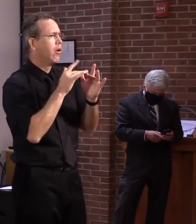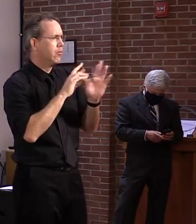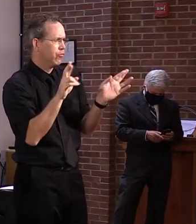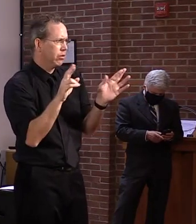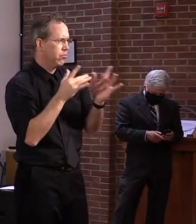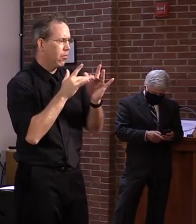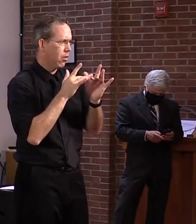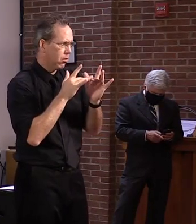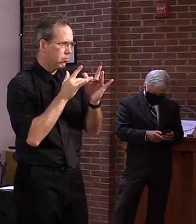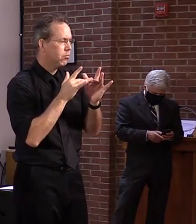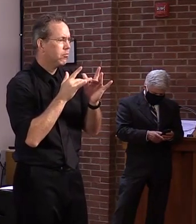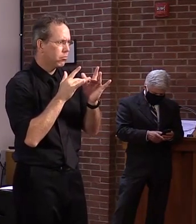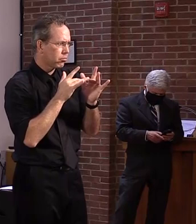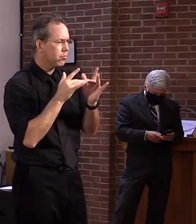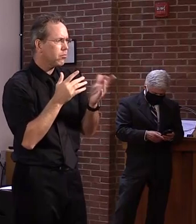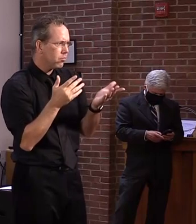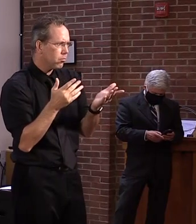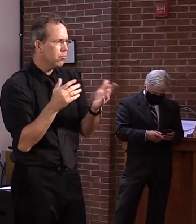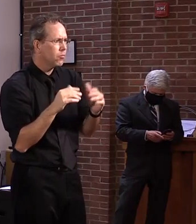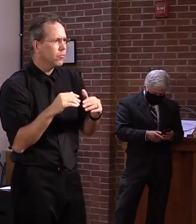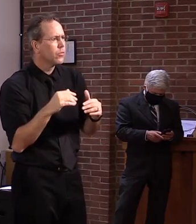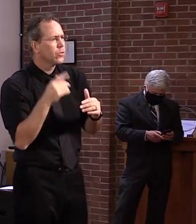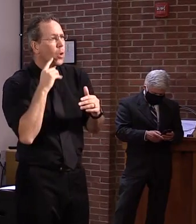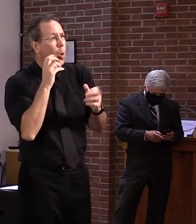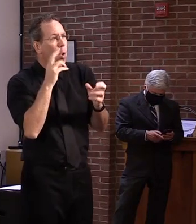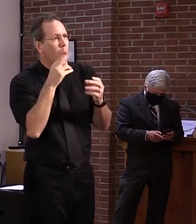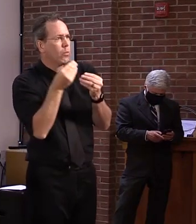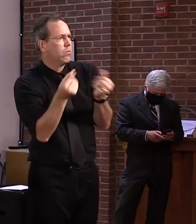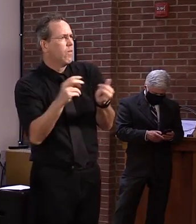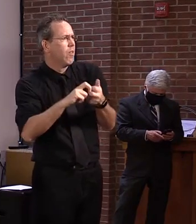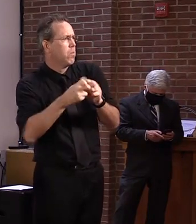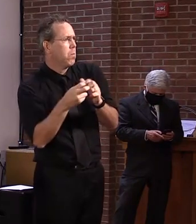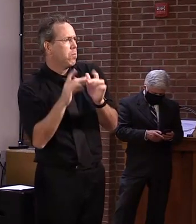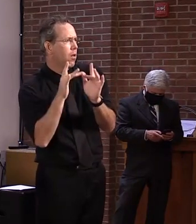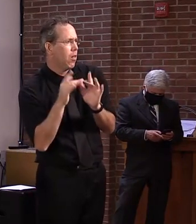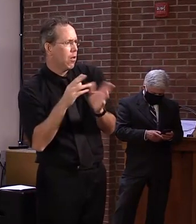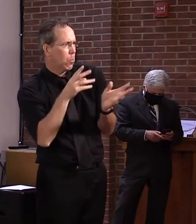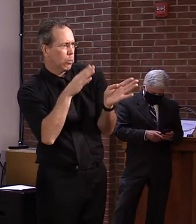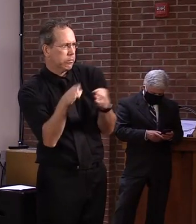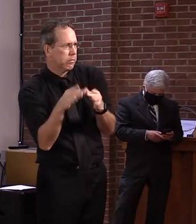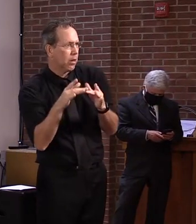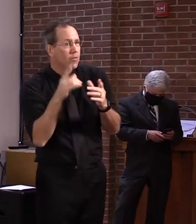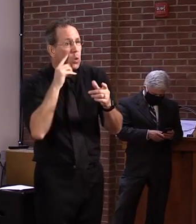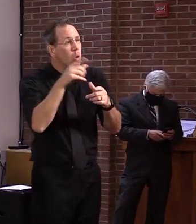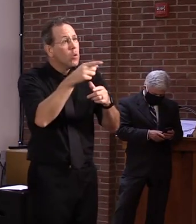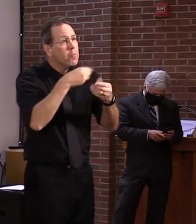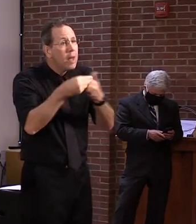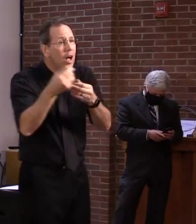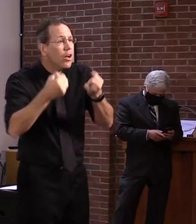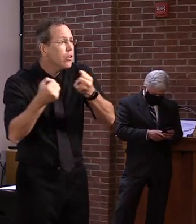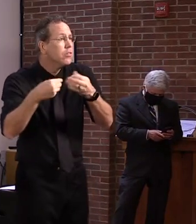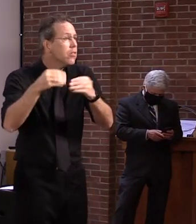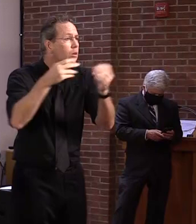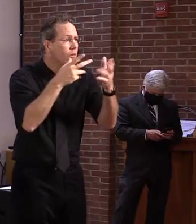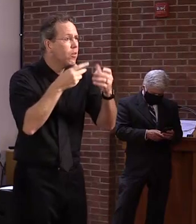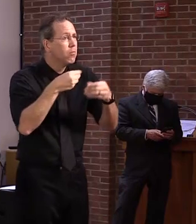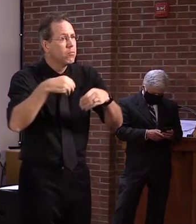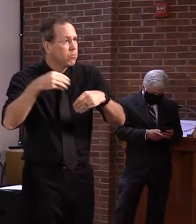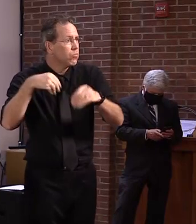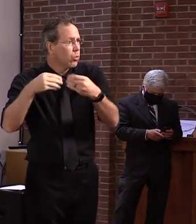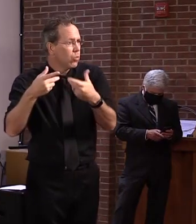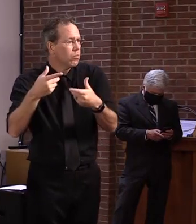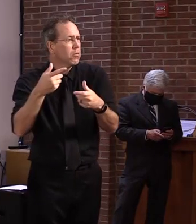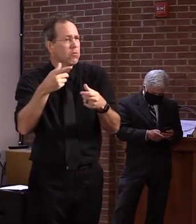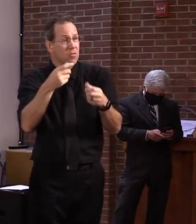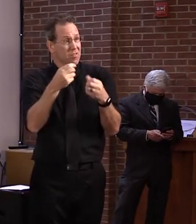Vermonters for these types of transactions to actually go in and register that new vehicle and